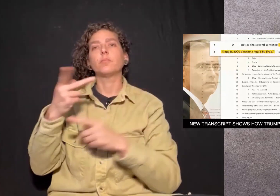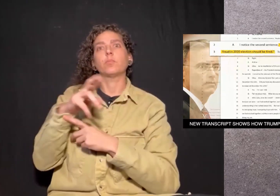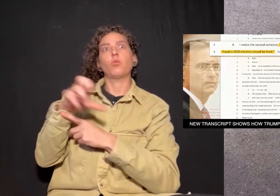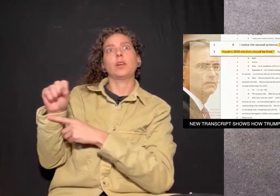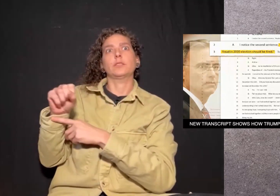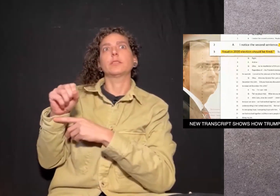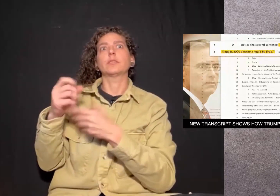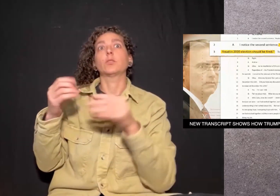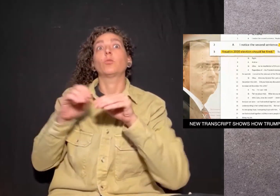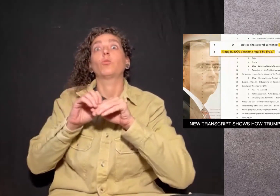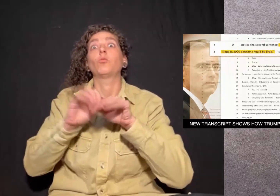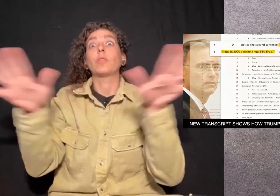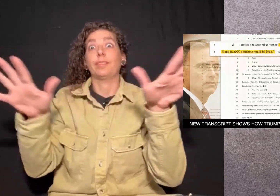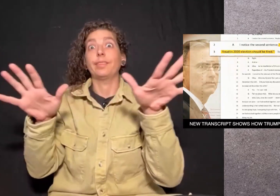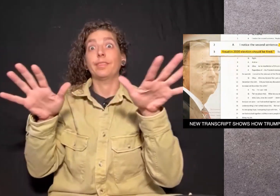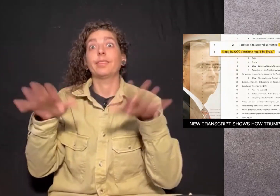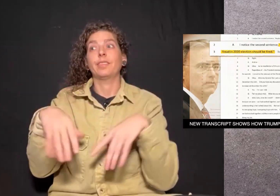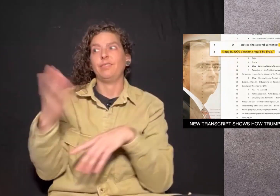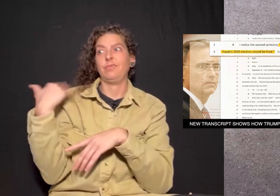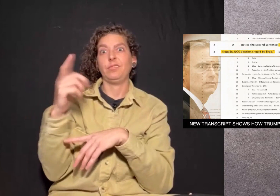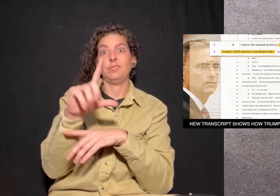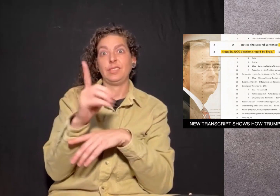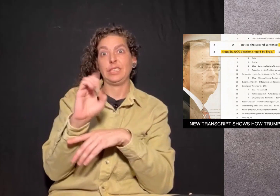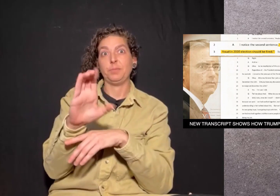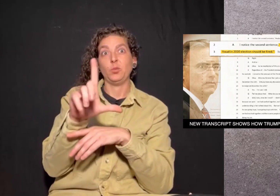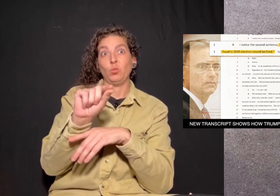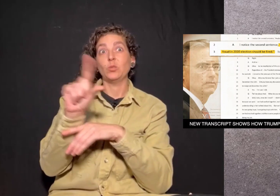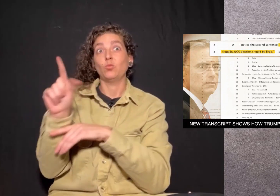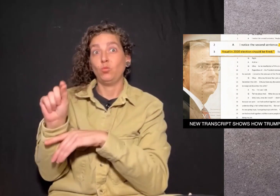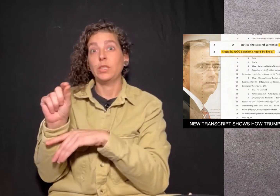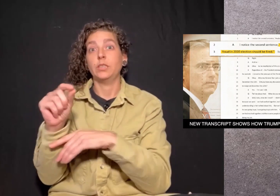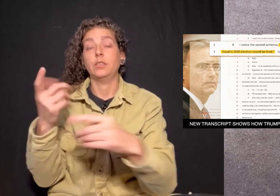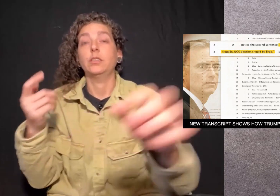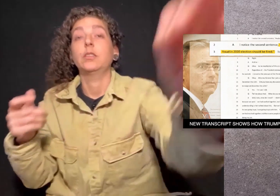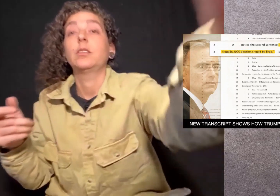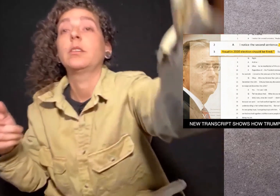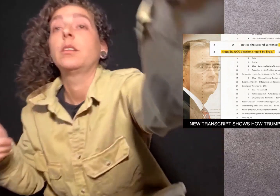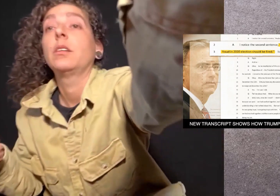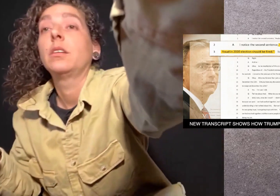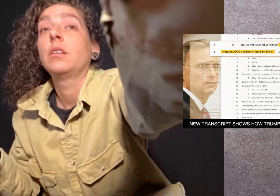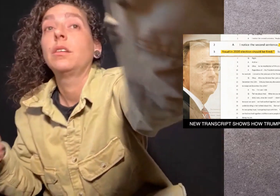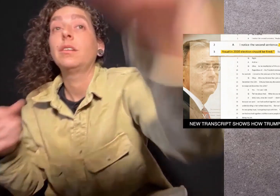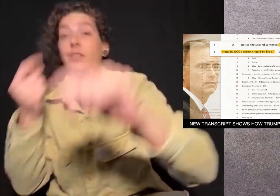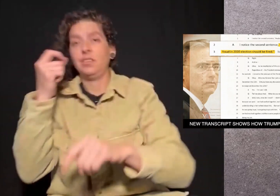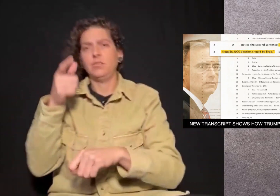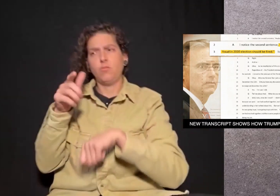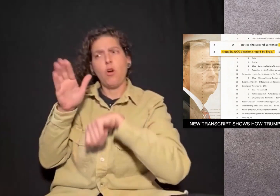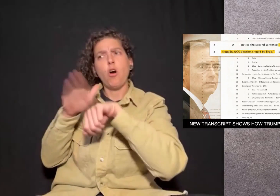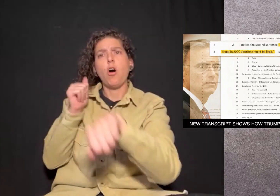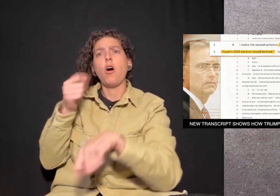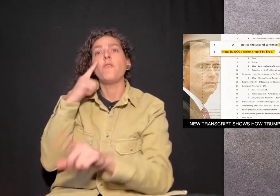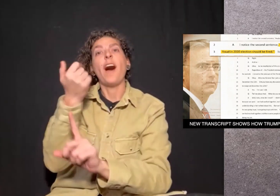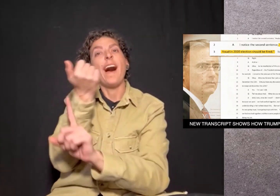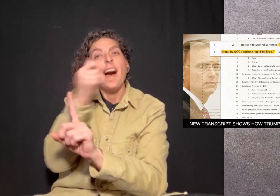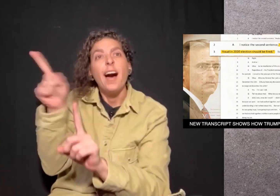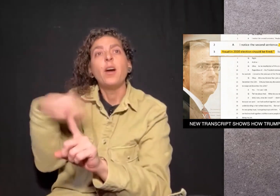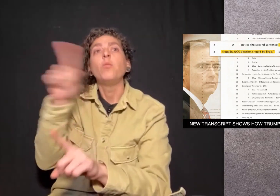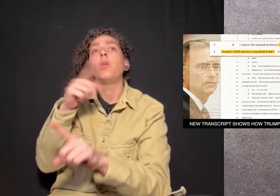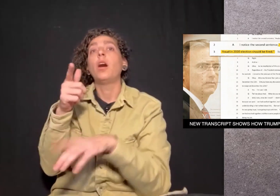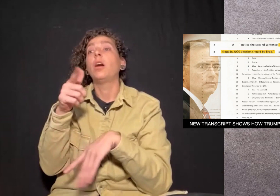2020 calling for the firing of anyone who accepted the